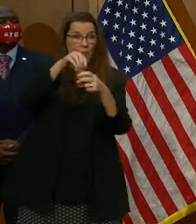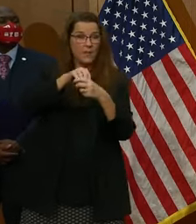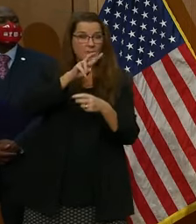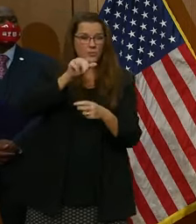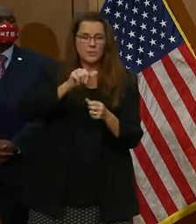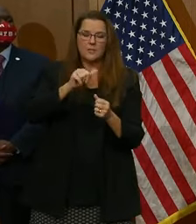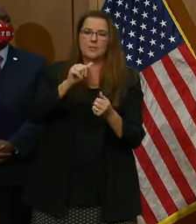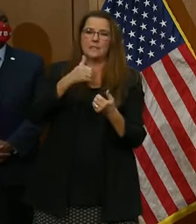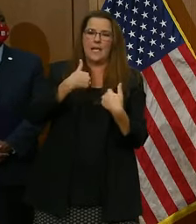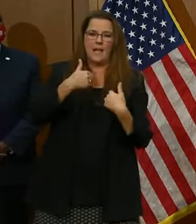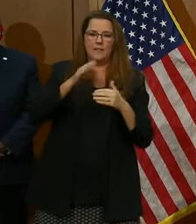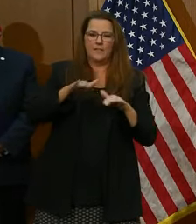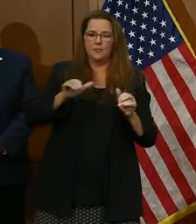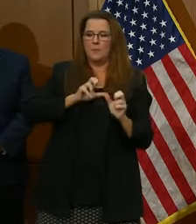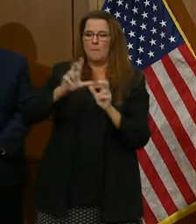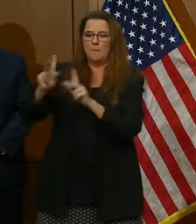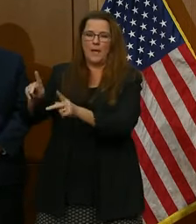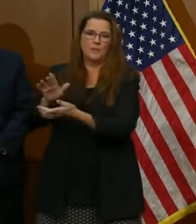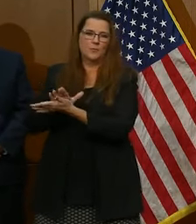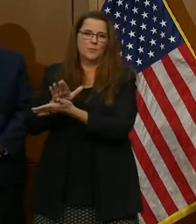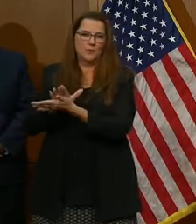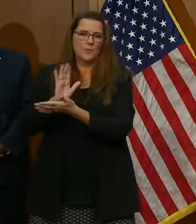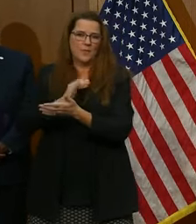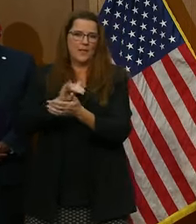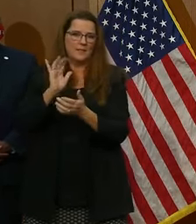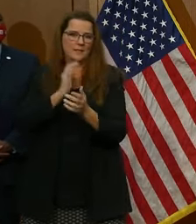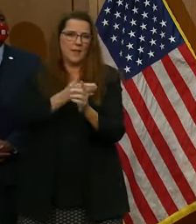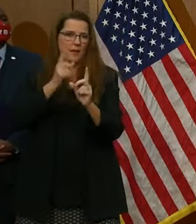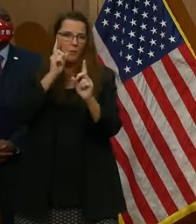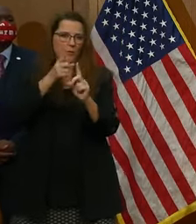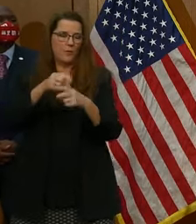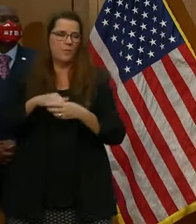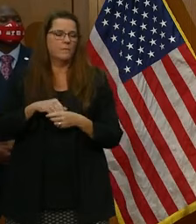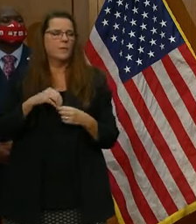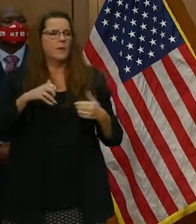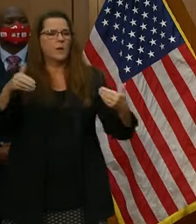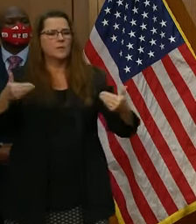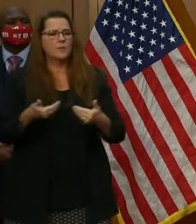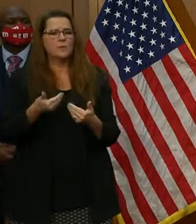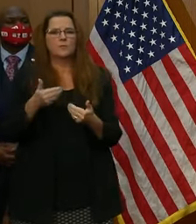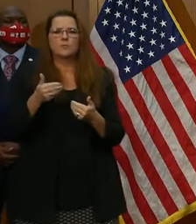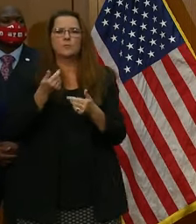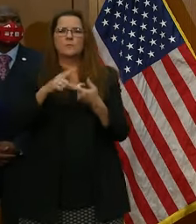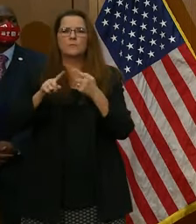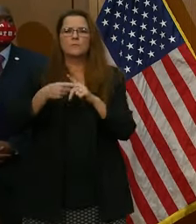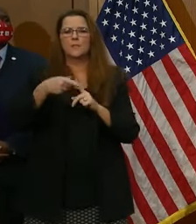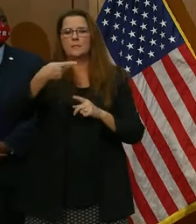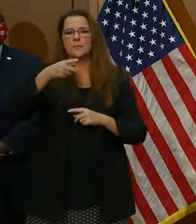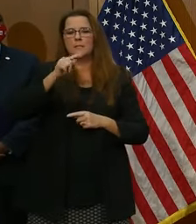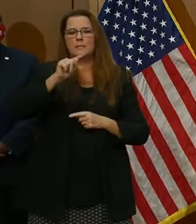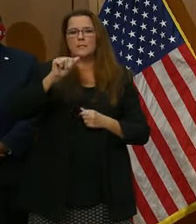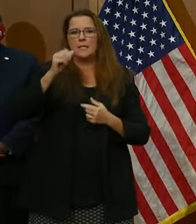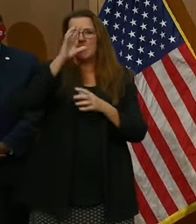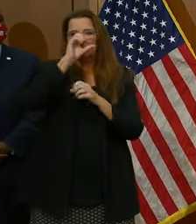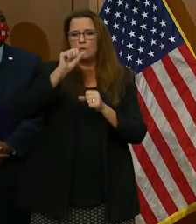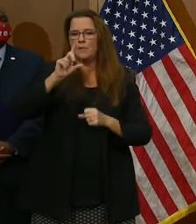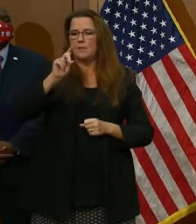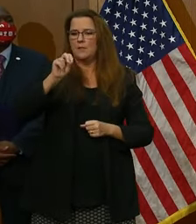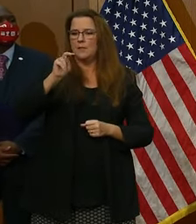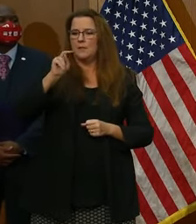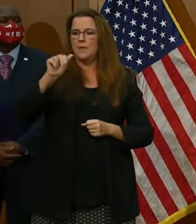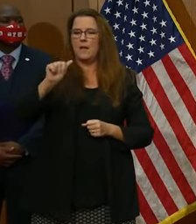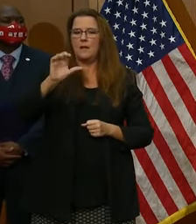I'd like to introduce a couple of our friends, first PTA President Donna Colombo, and then Virginia Education